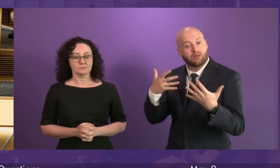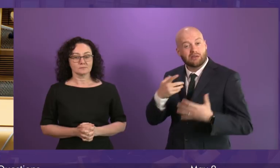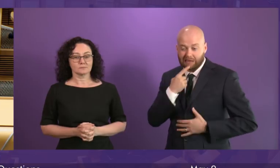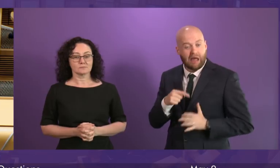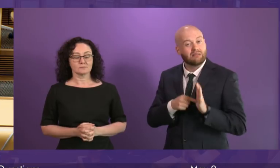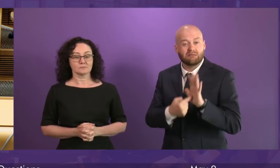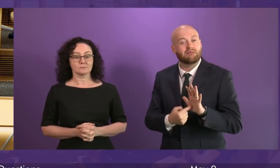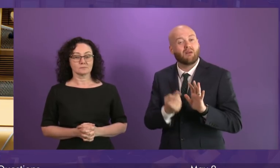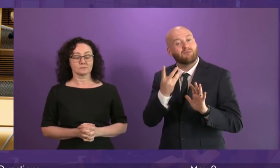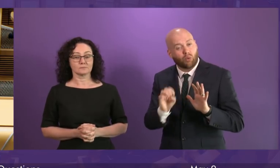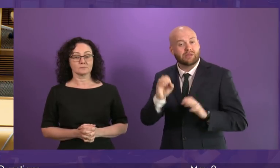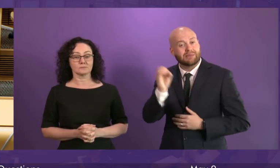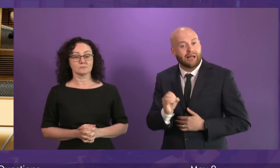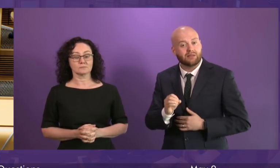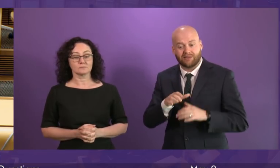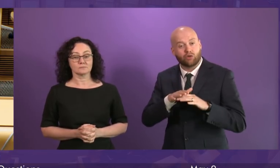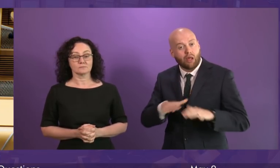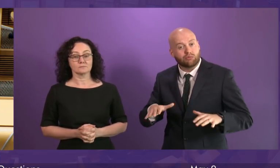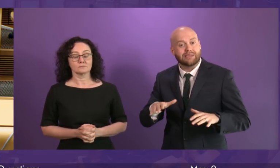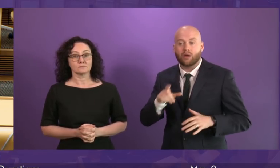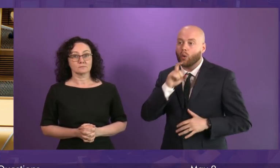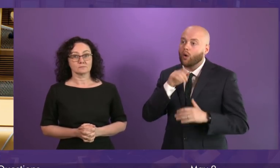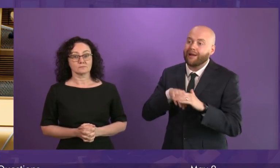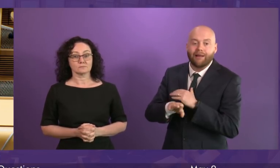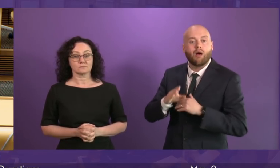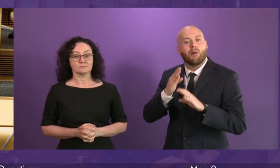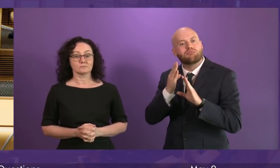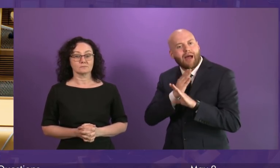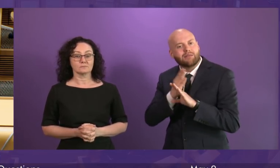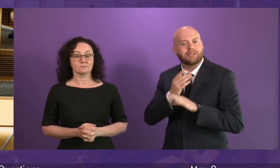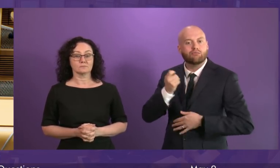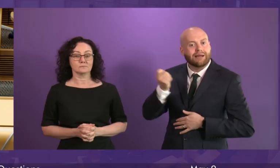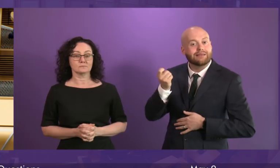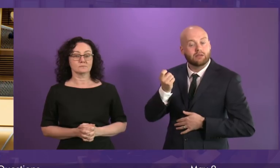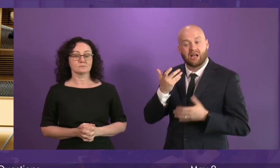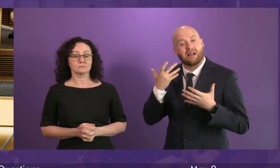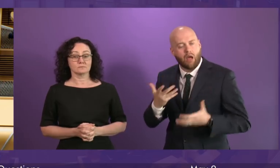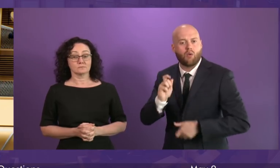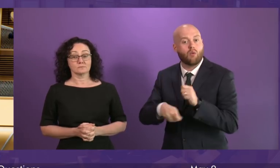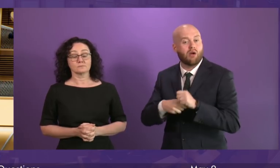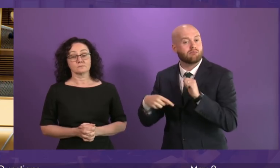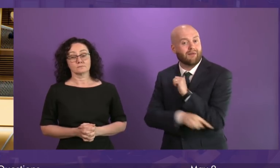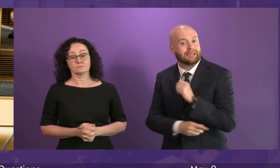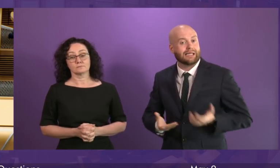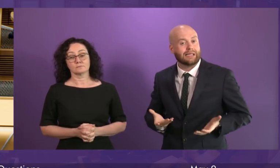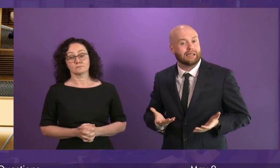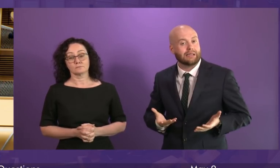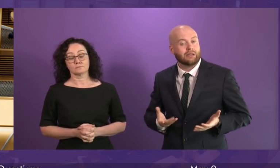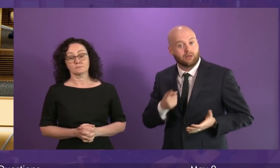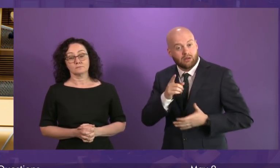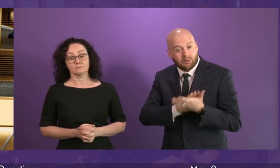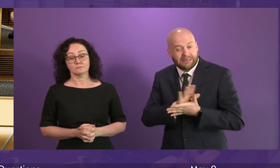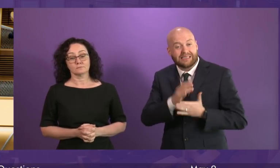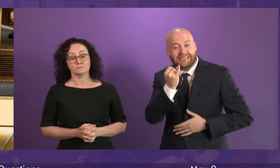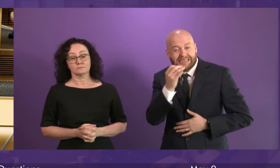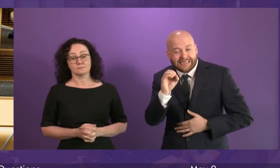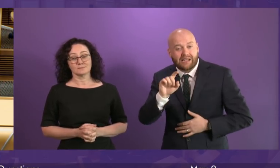of all children living in the private rented sector in Scotland are now living in poverty. That's 60,000